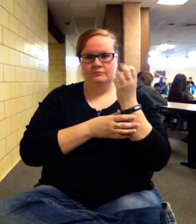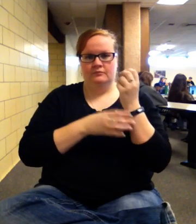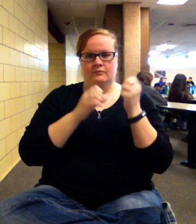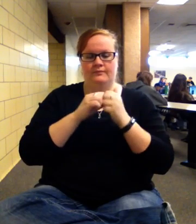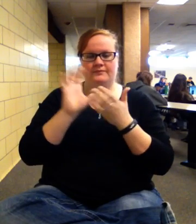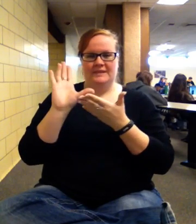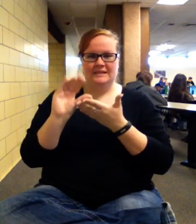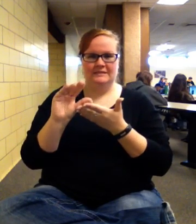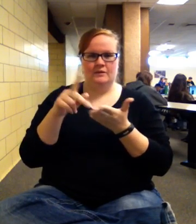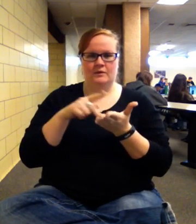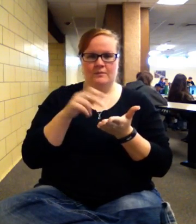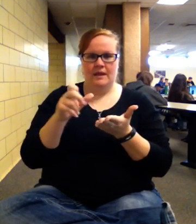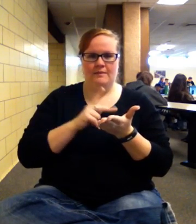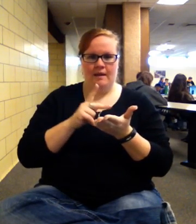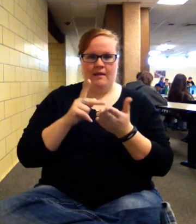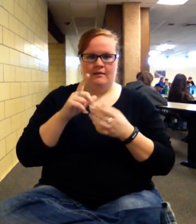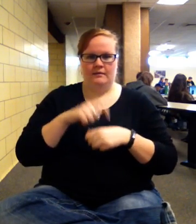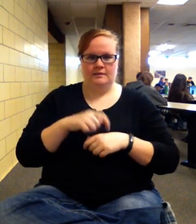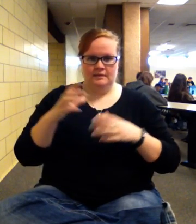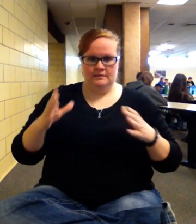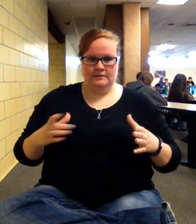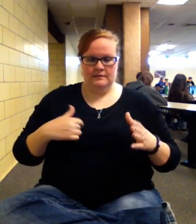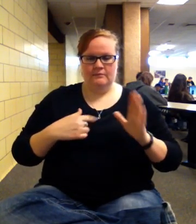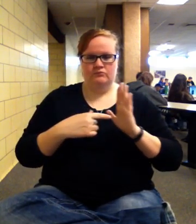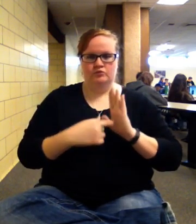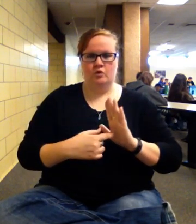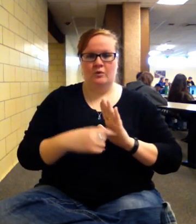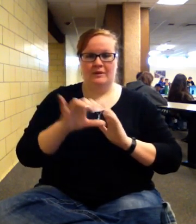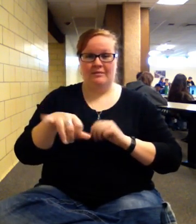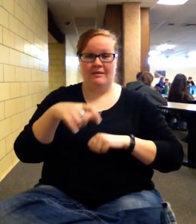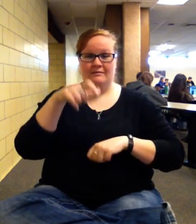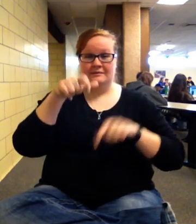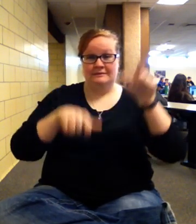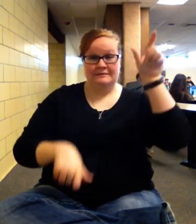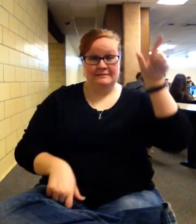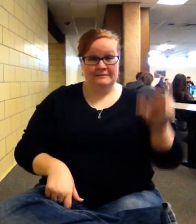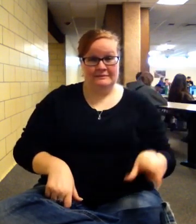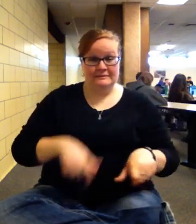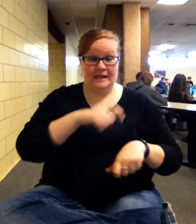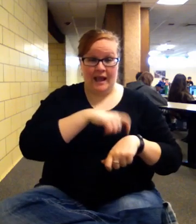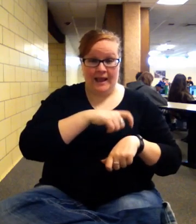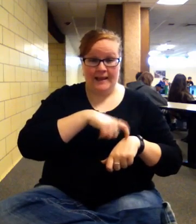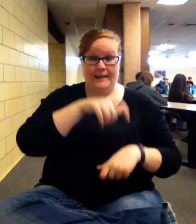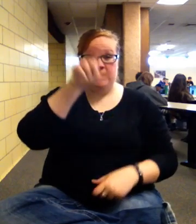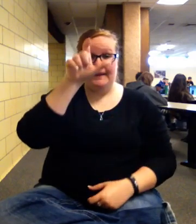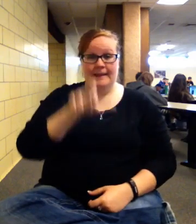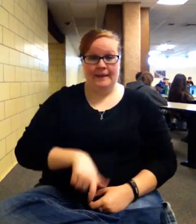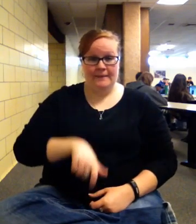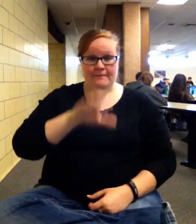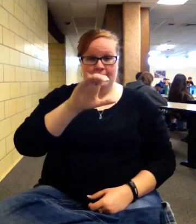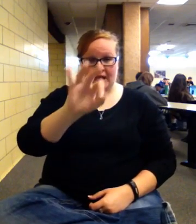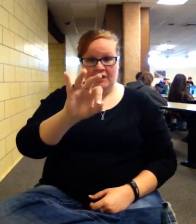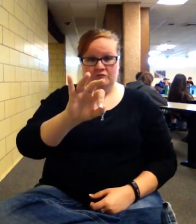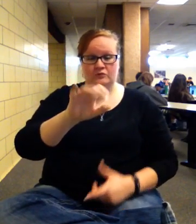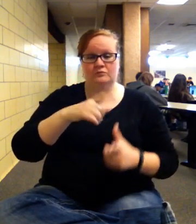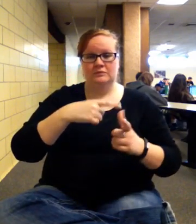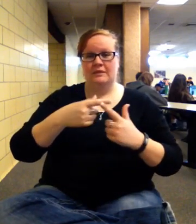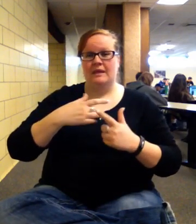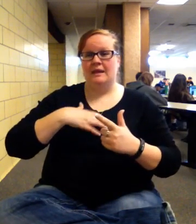payback period, what I'm doing then is I'm showing the time column. I'm showing the cash flow column. But then I'm showing my discounted cash